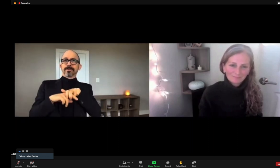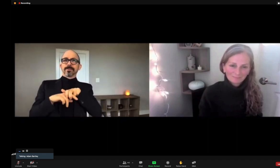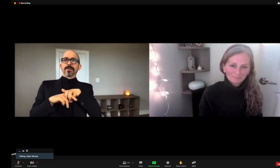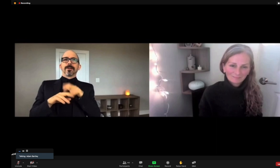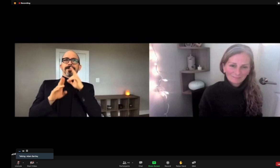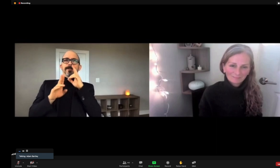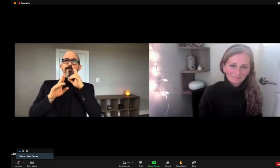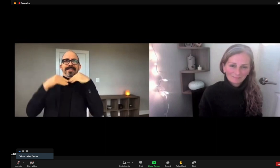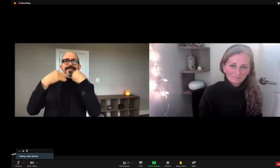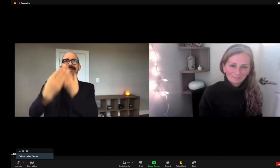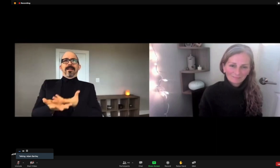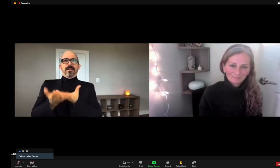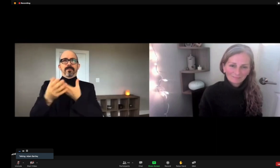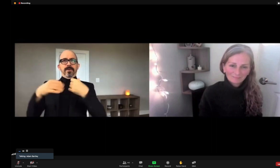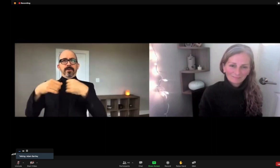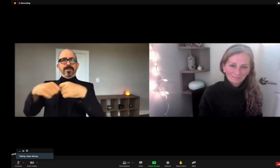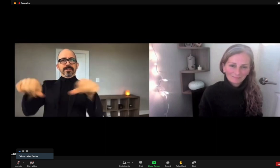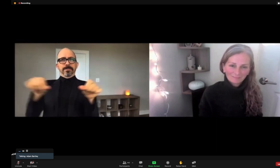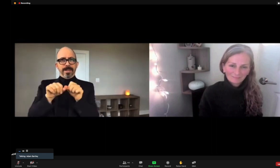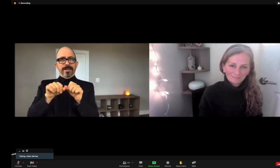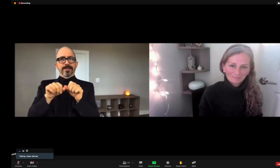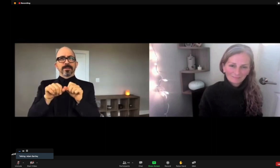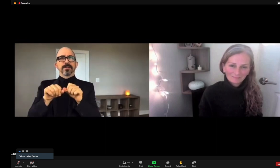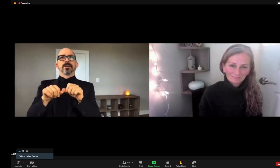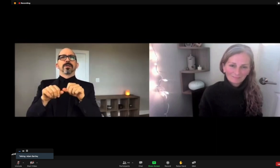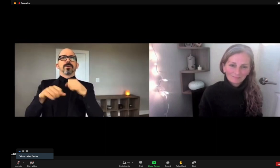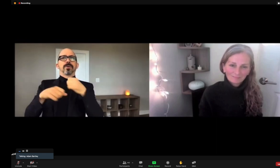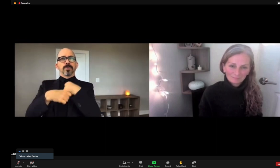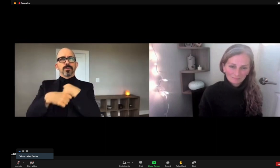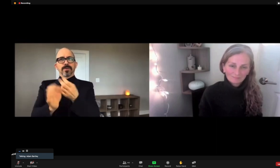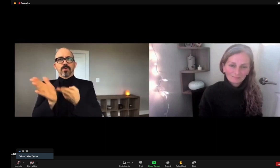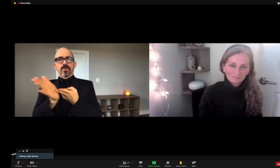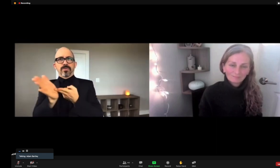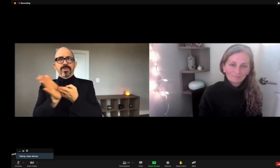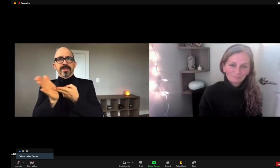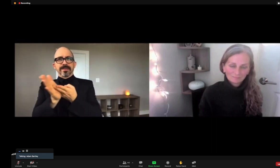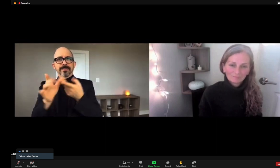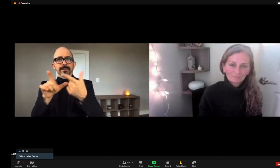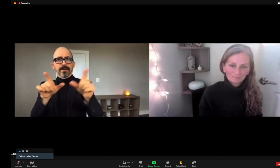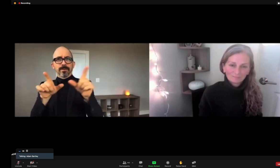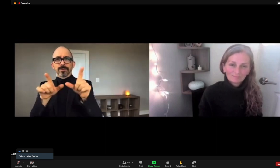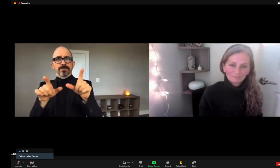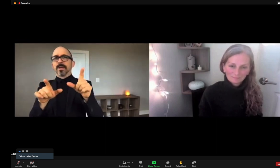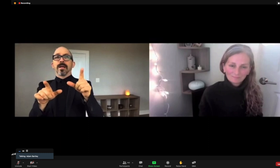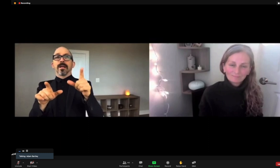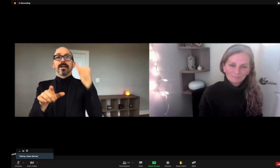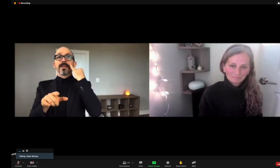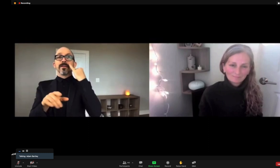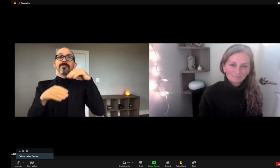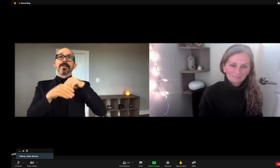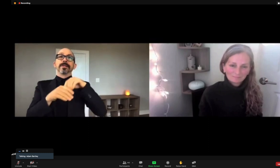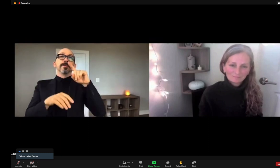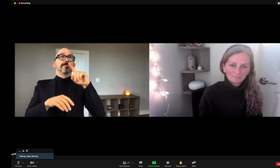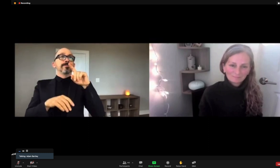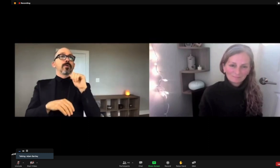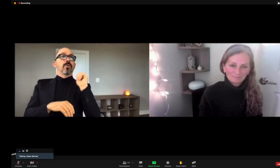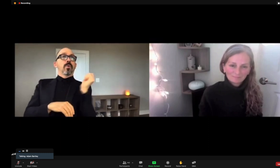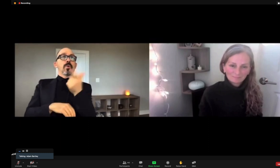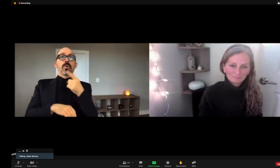everyone at work that we were each creating a space together, co-creating this truth in the language.